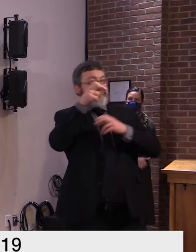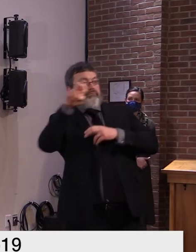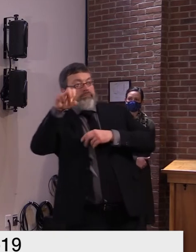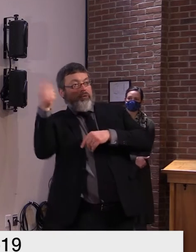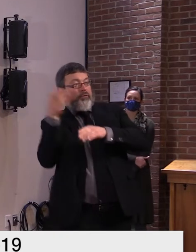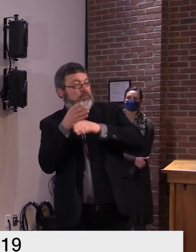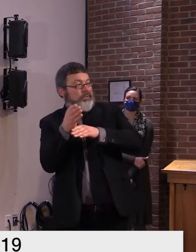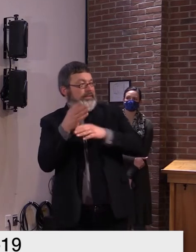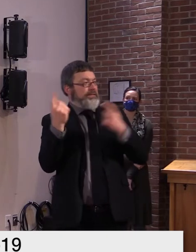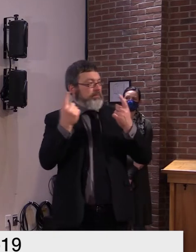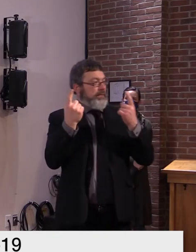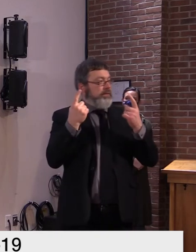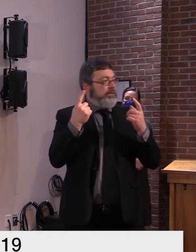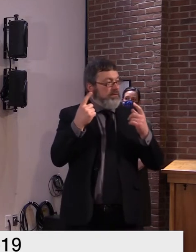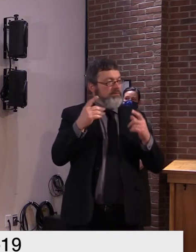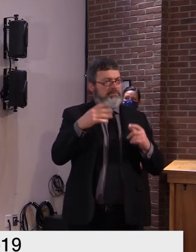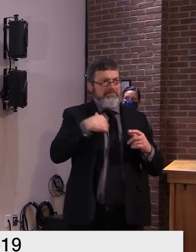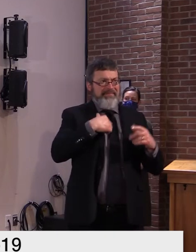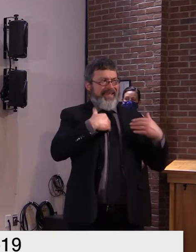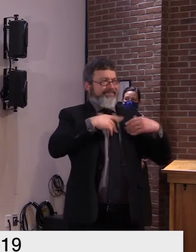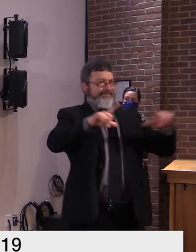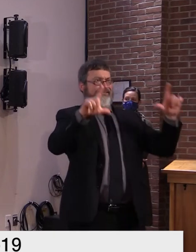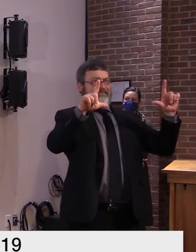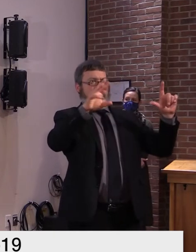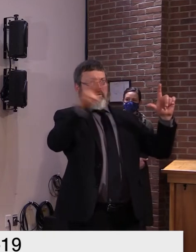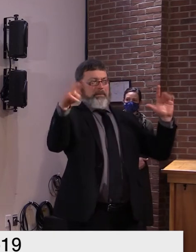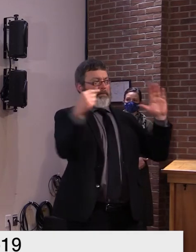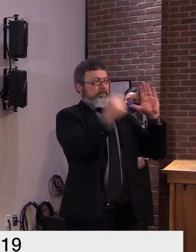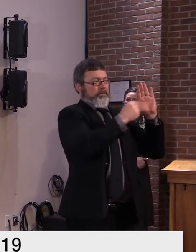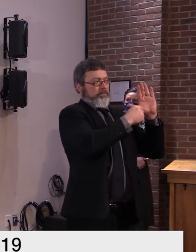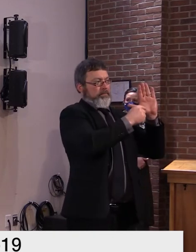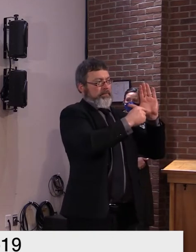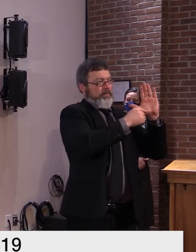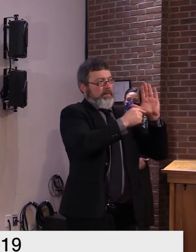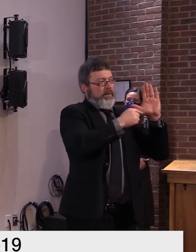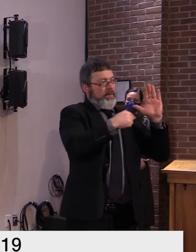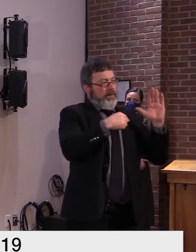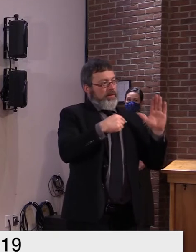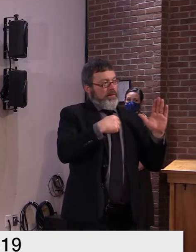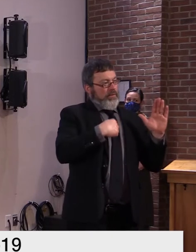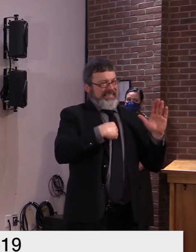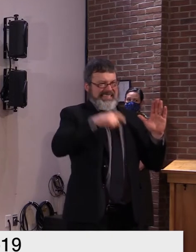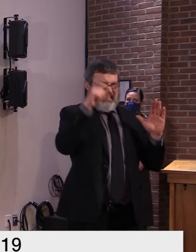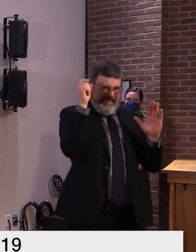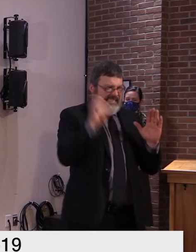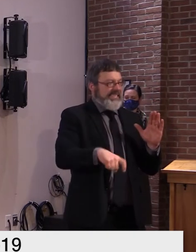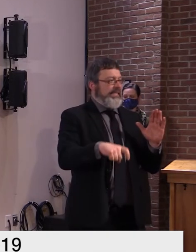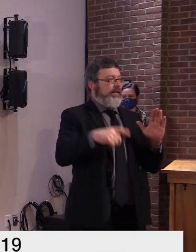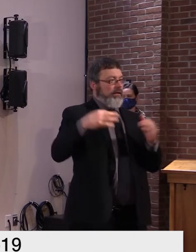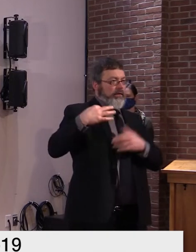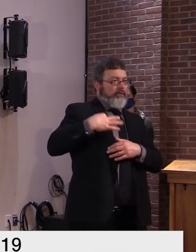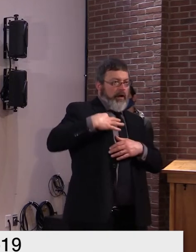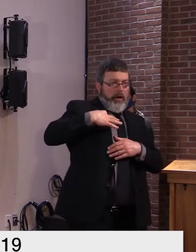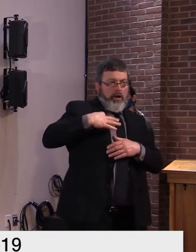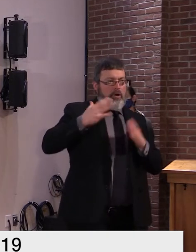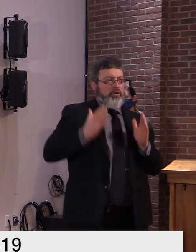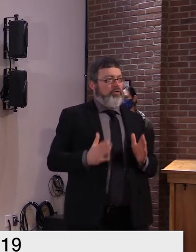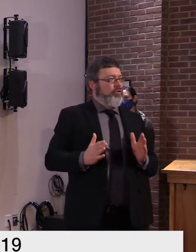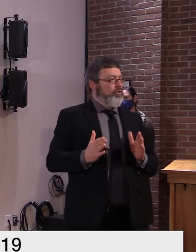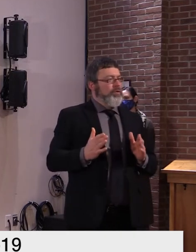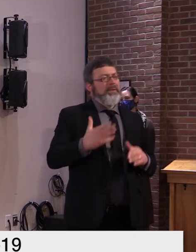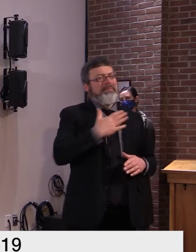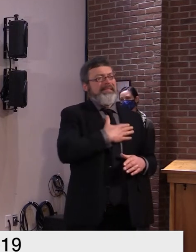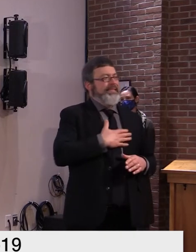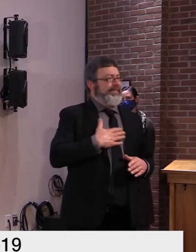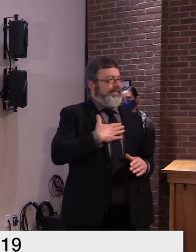shamelessly promote this website here because we do need the volunteers uh to be helping out in long-term care facilities